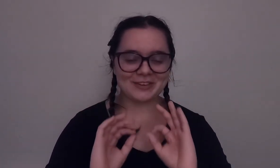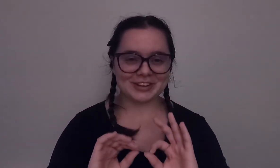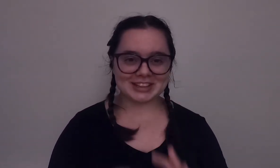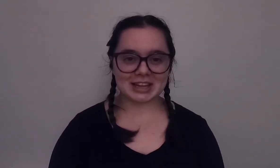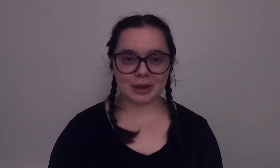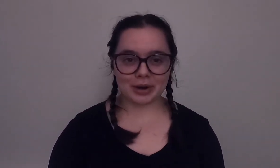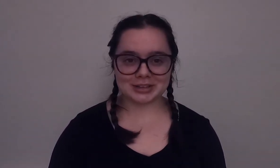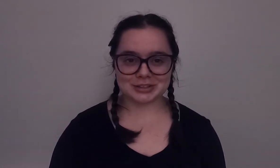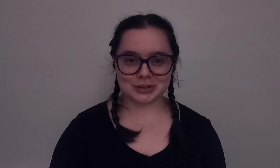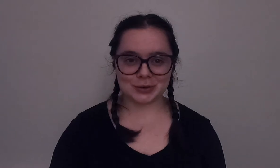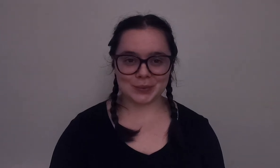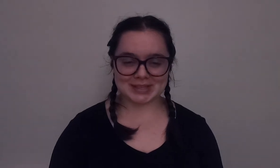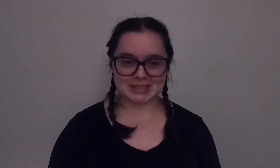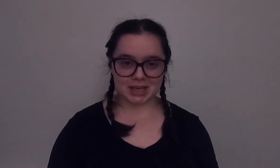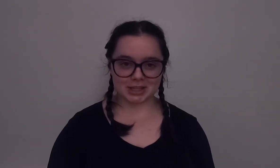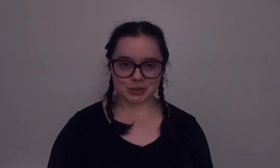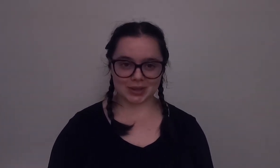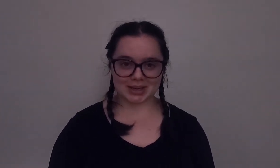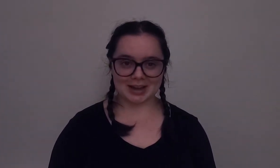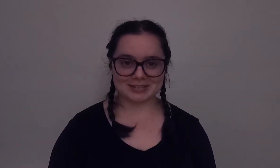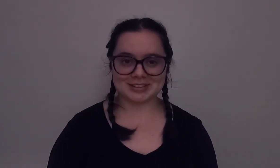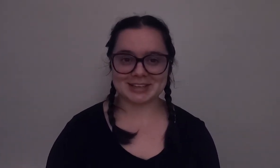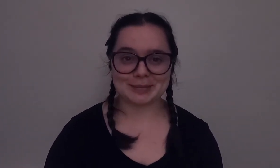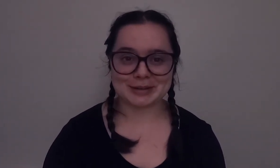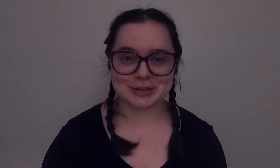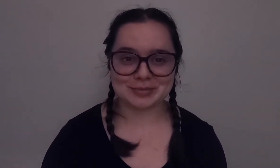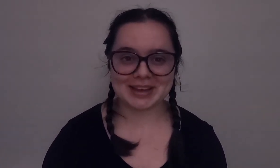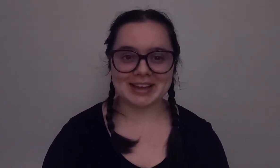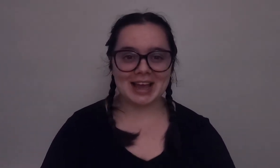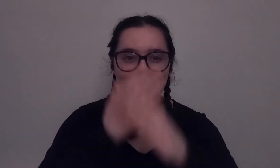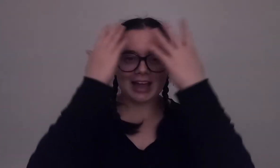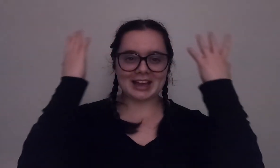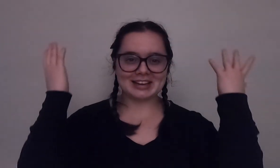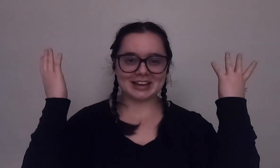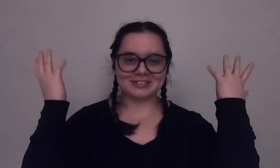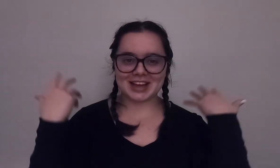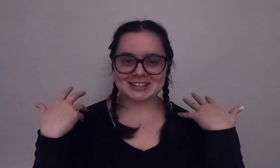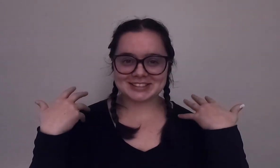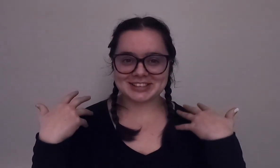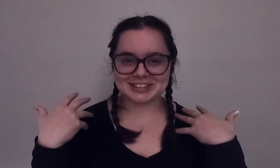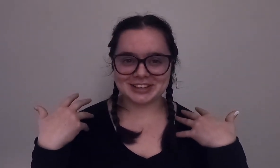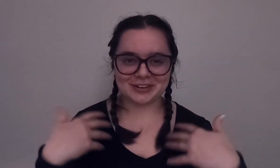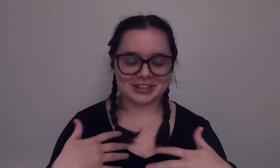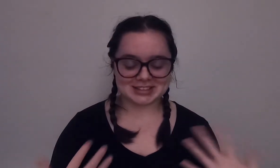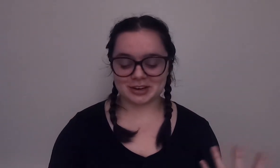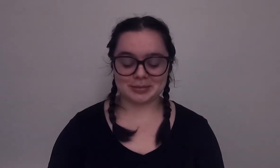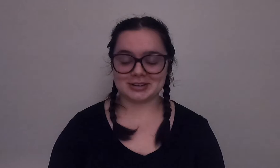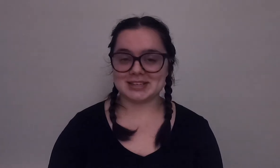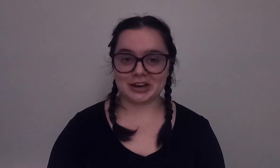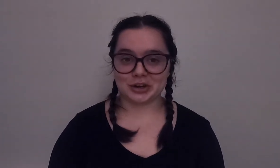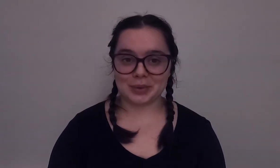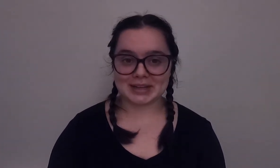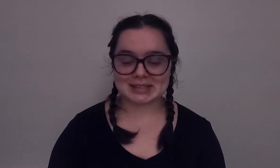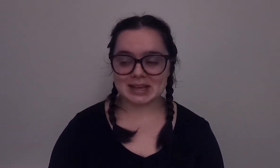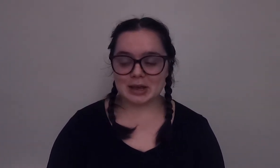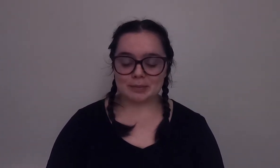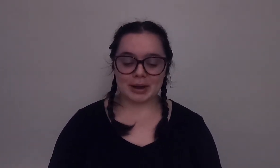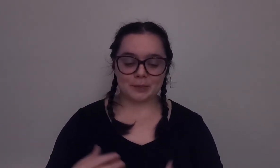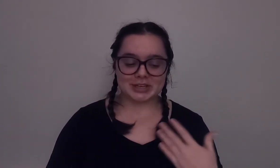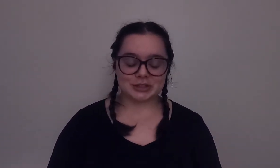only thing that I wanted to do was sit in the toilet and have somebody take a picture of me and if that doesn't you know if that's not embarrassing I don't know what is but we did